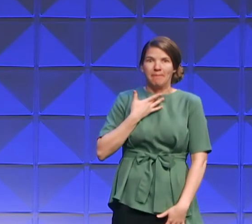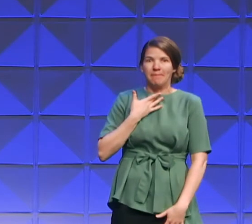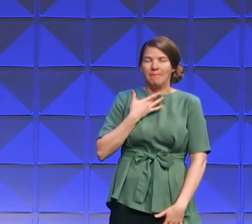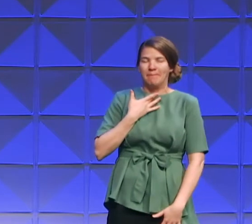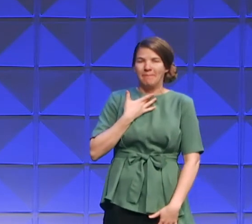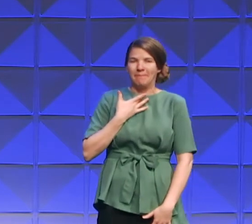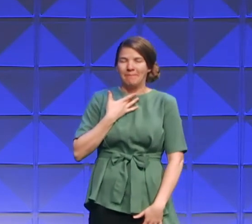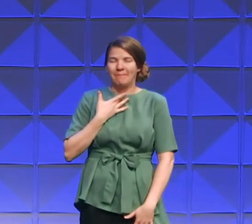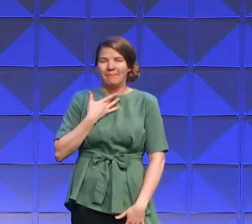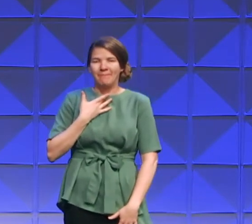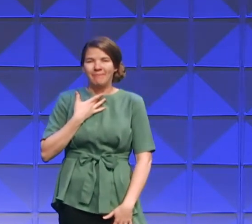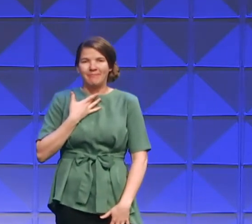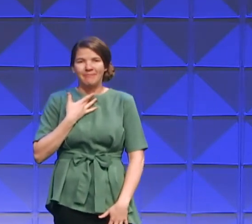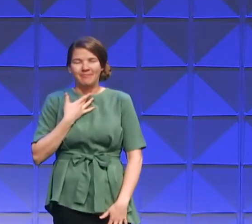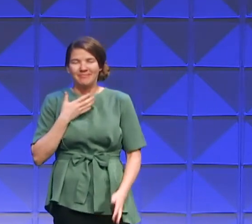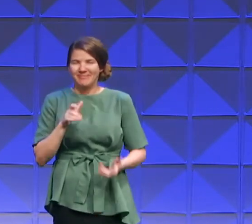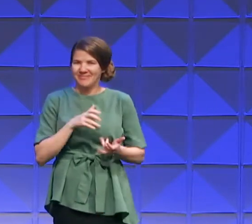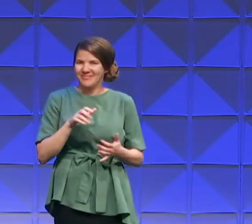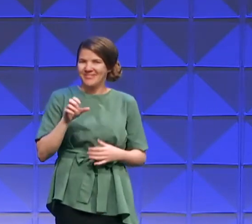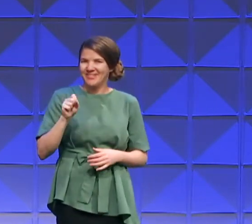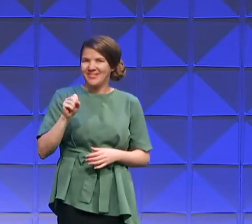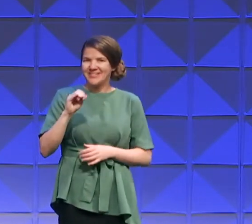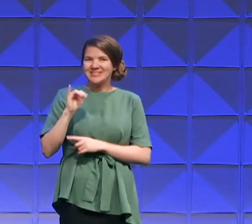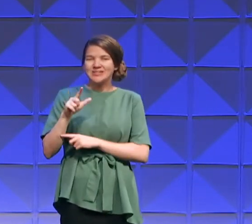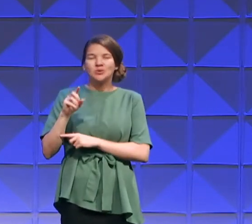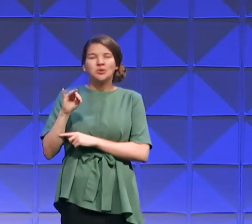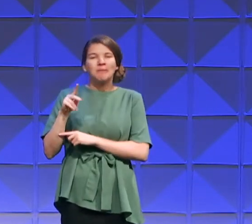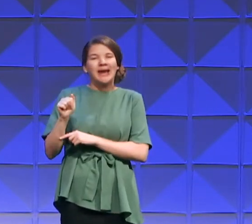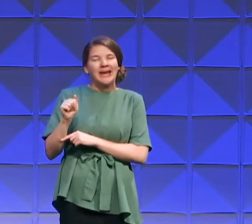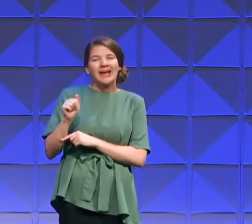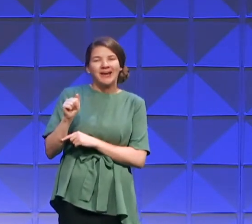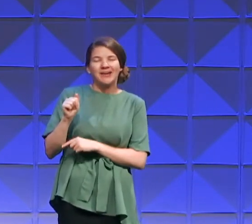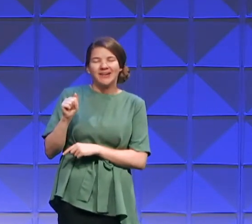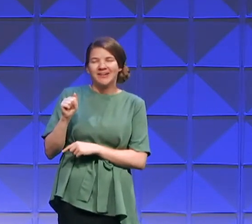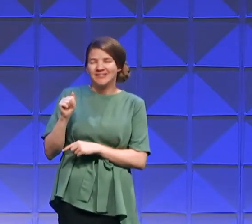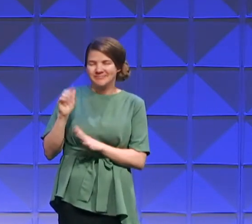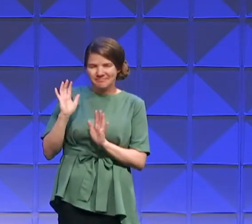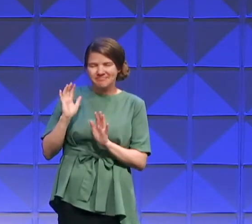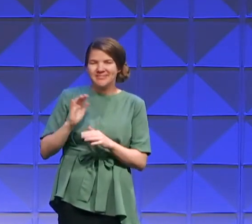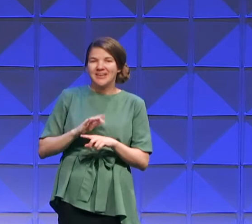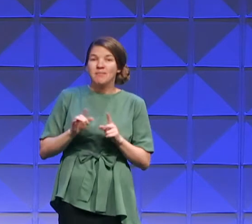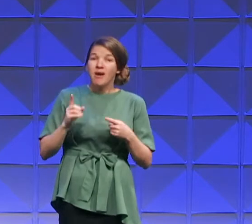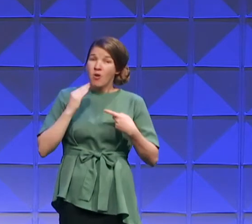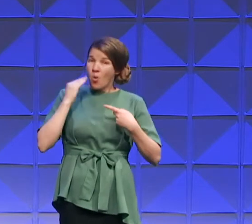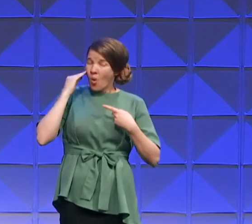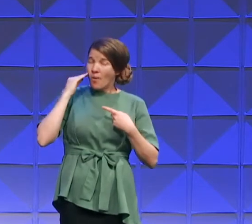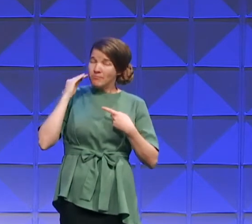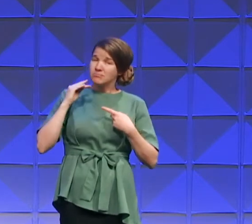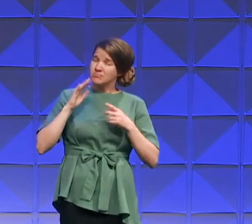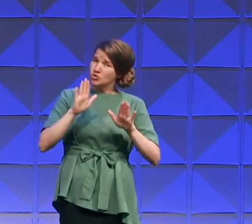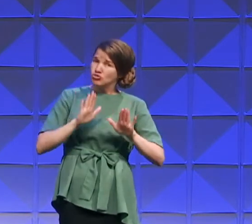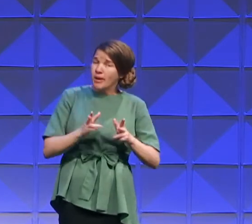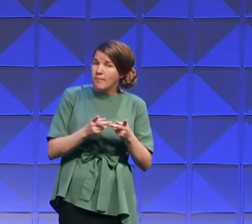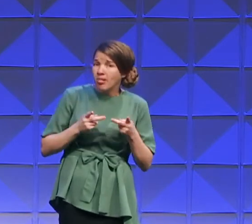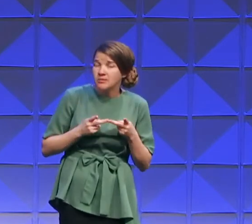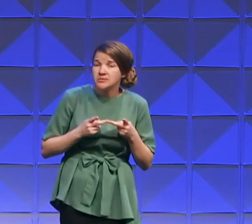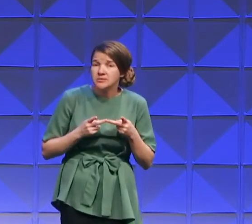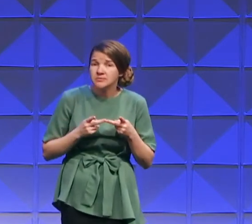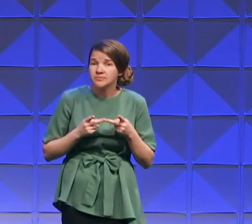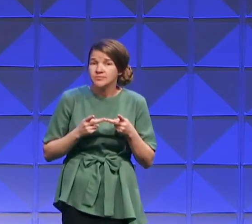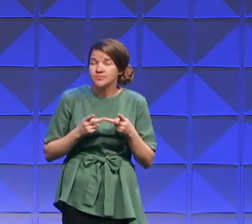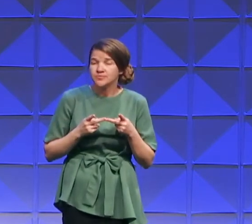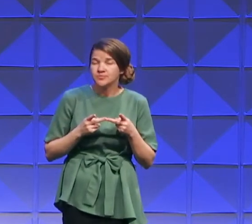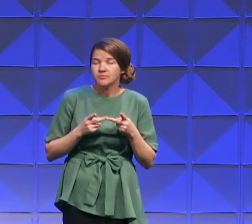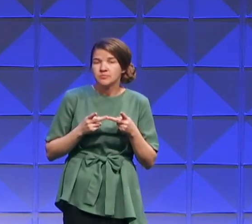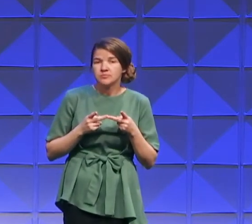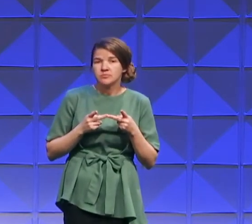Social media can reveal a lot of things. But home is a great place. Let me talk about